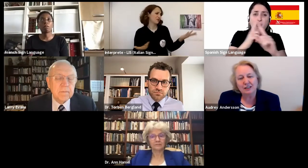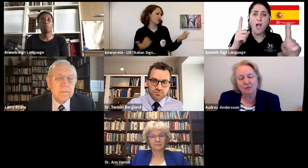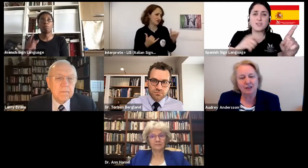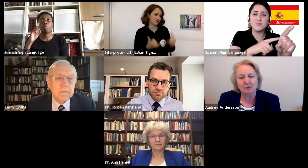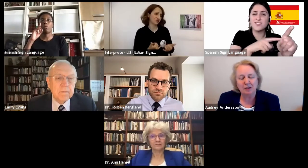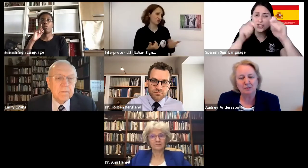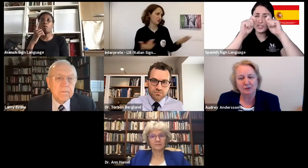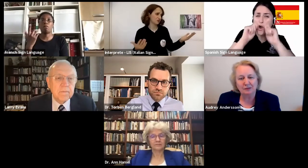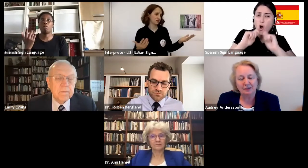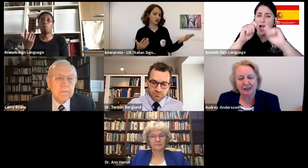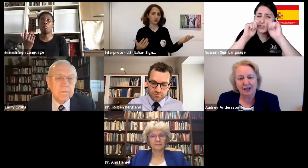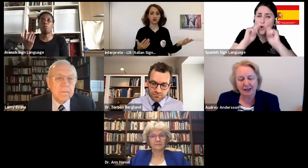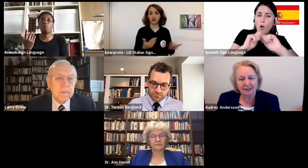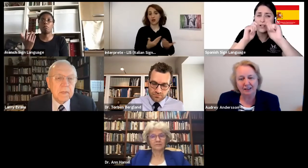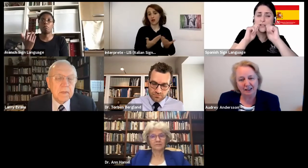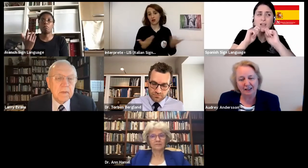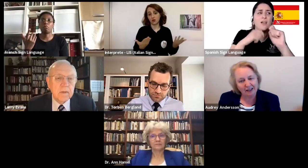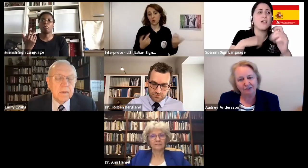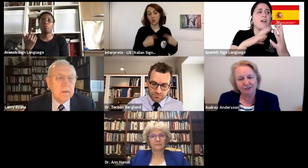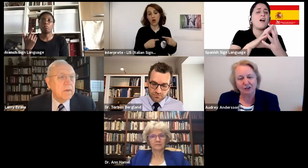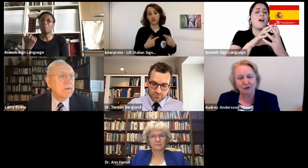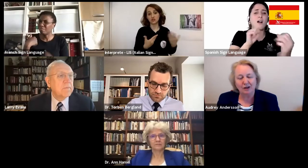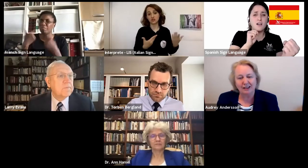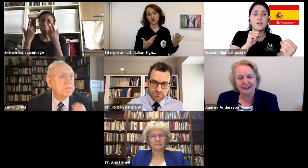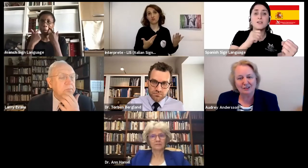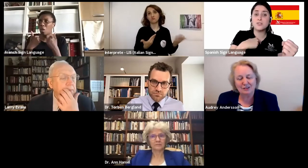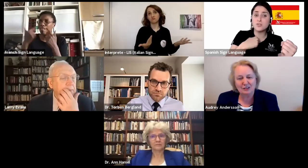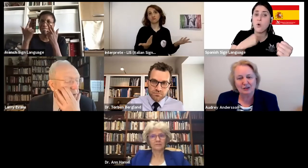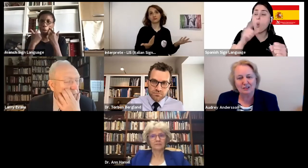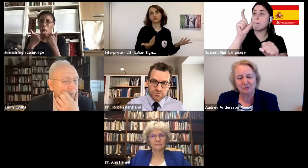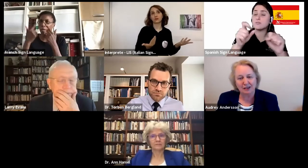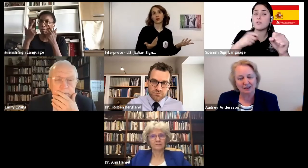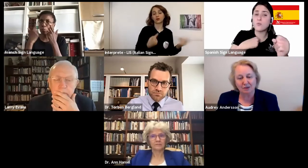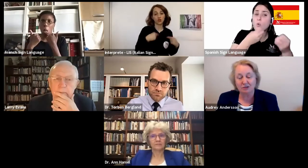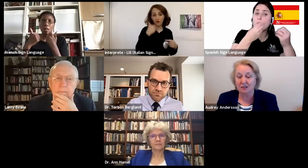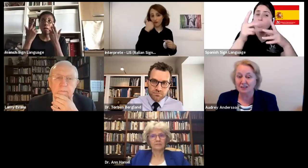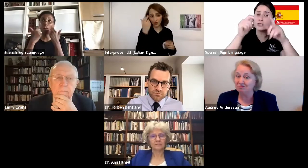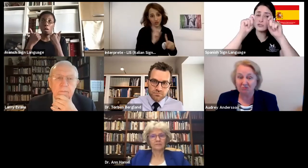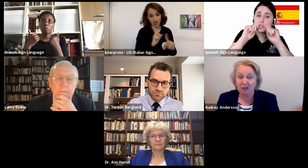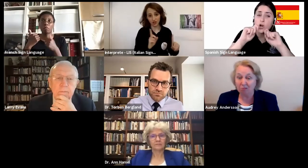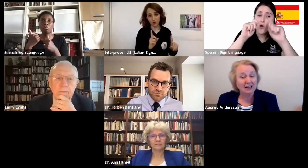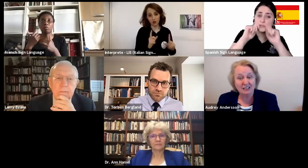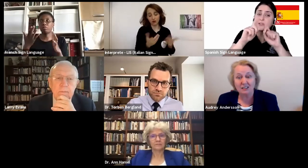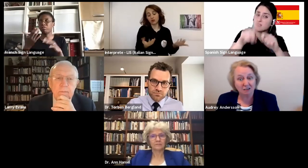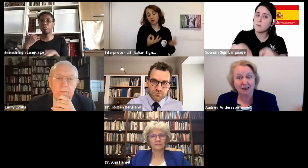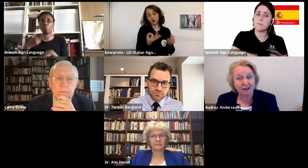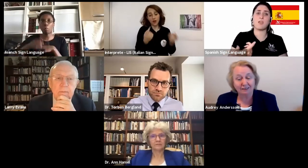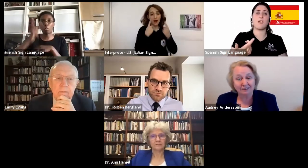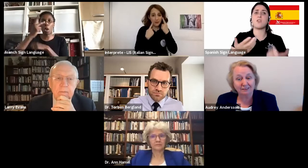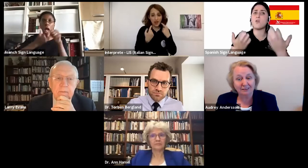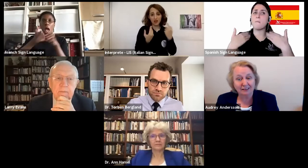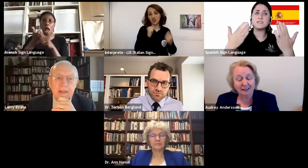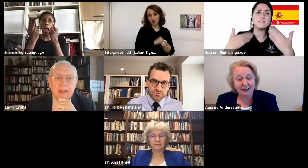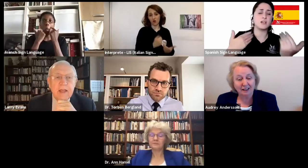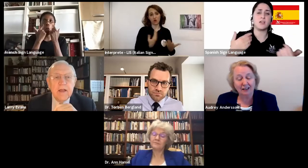often shared that with other people. And if you know, I get into a situation where I get emotional, I just, well, actually, it's okay.